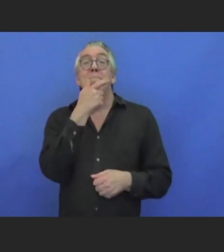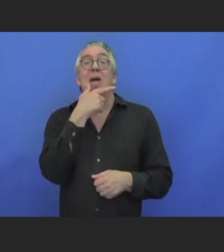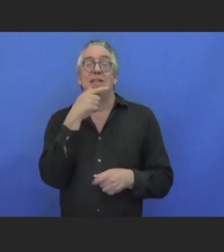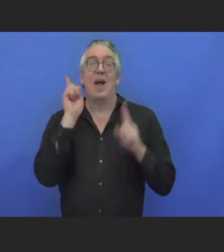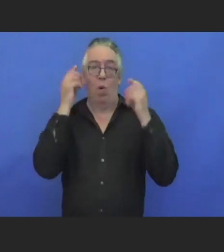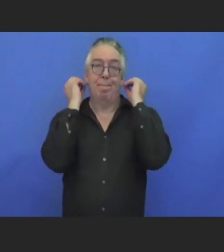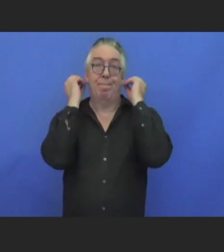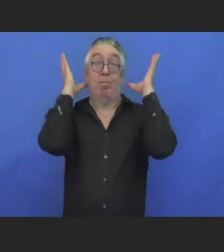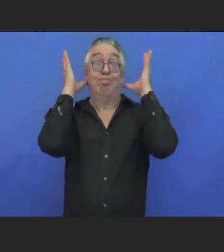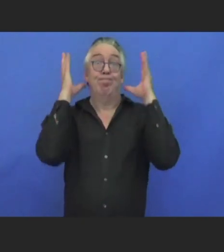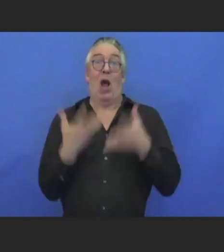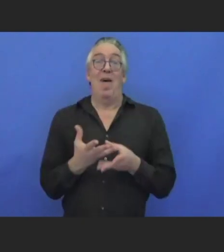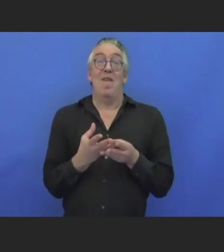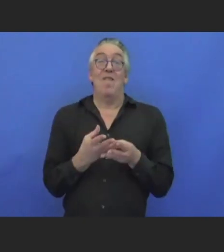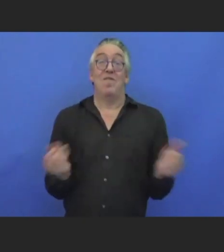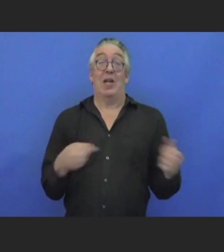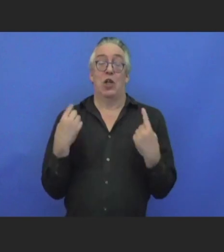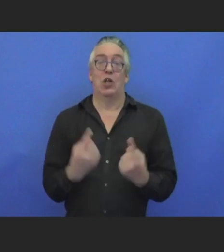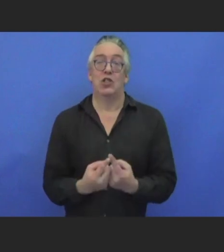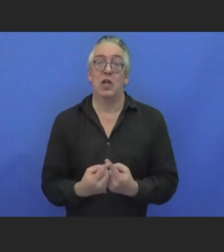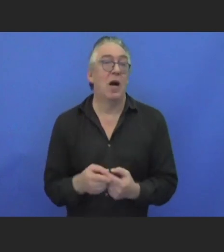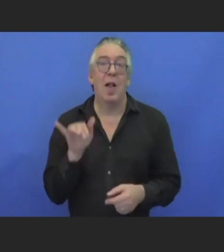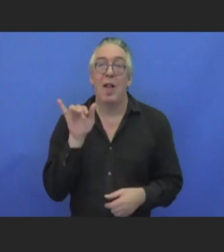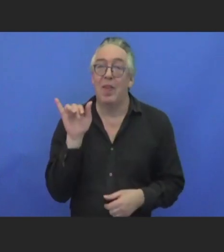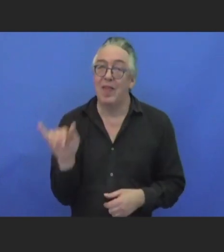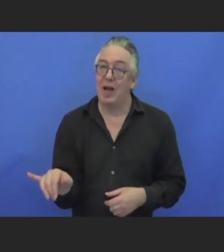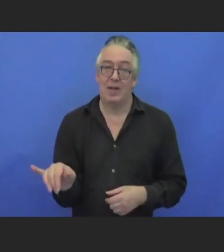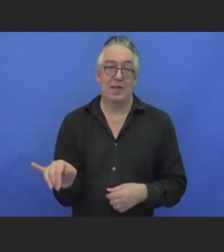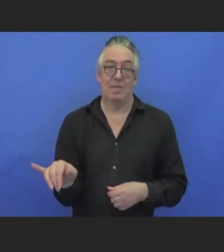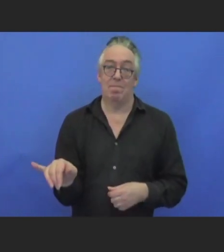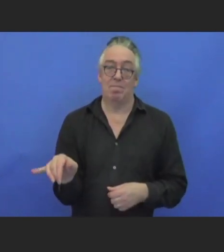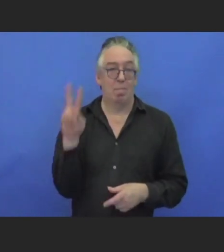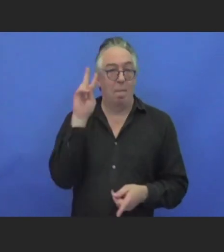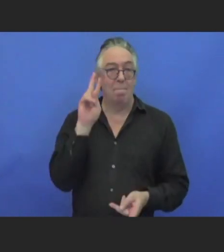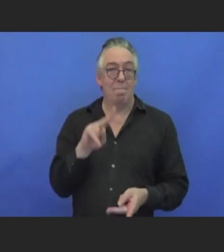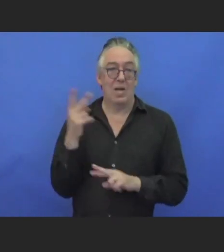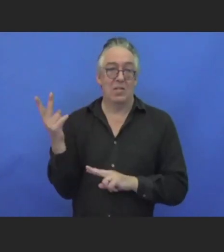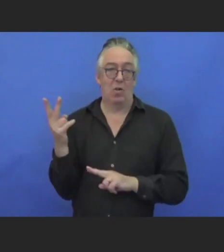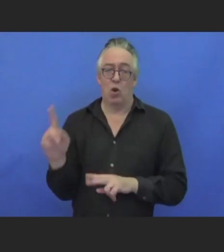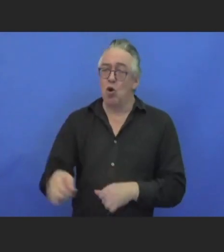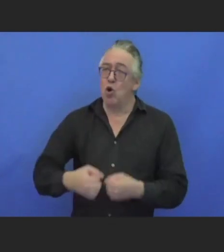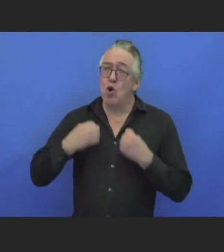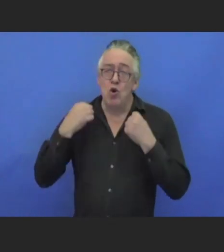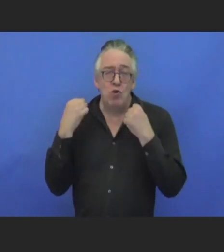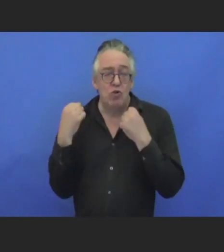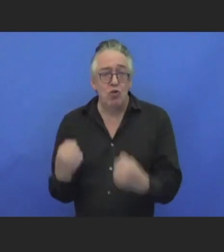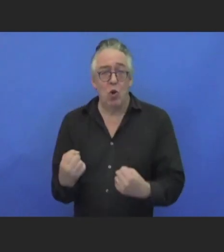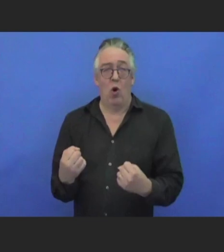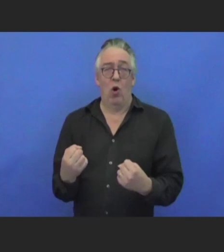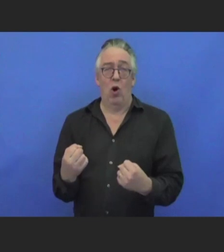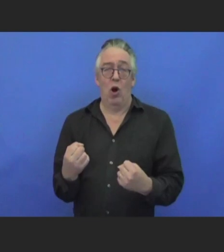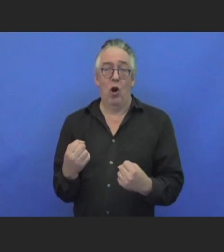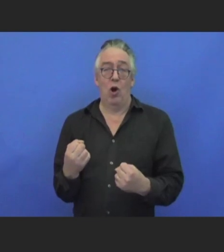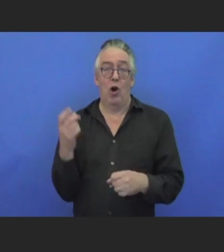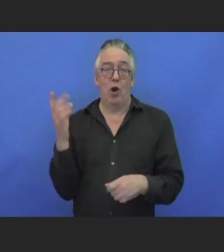Basically, this is especially a very strong kind of assumption, which I have